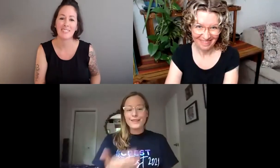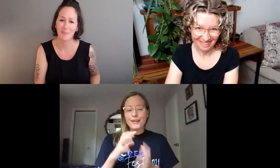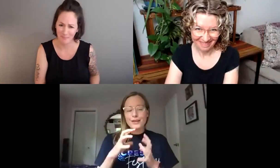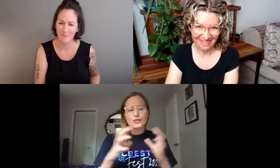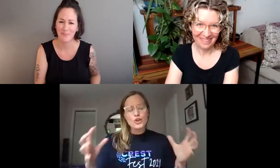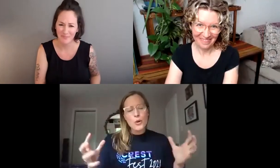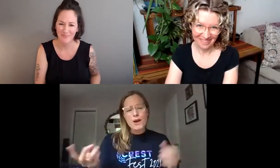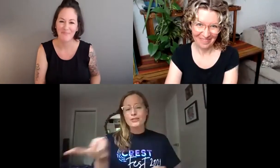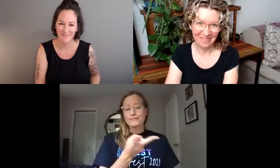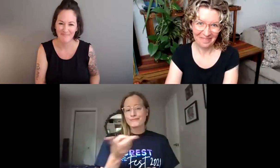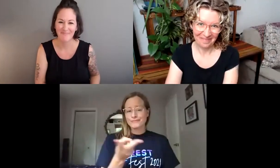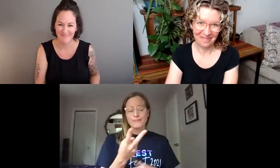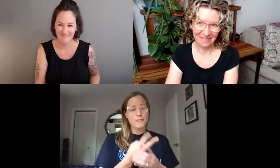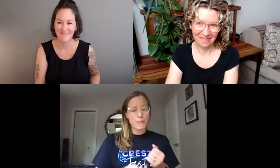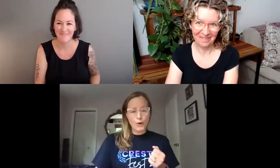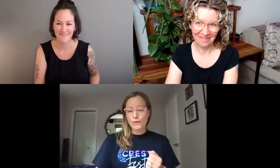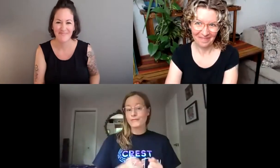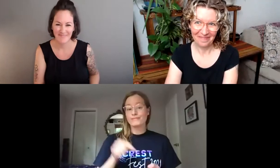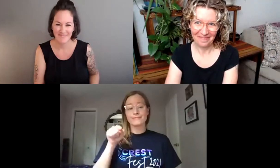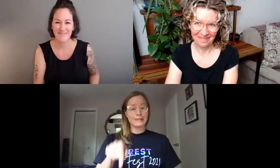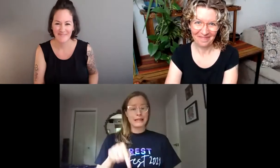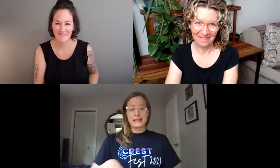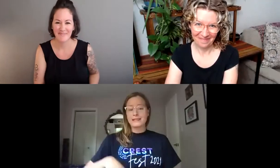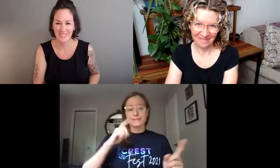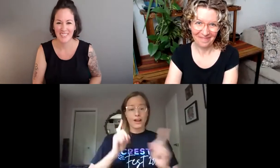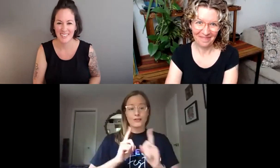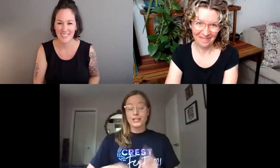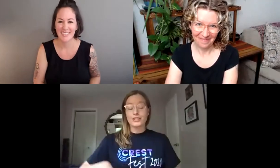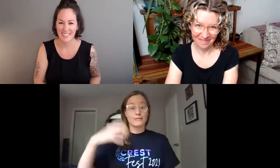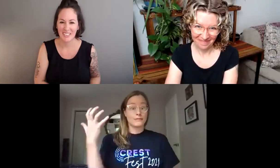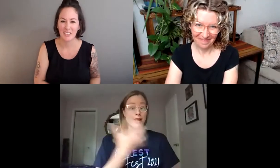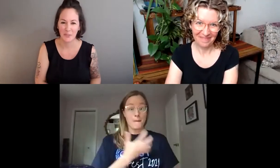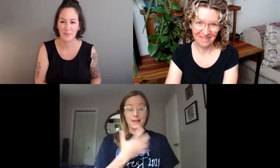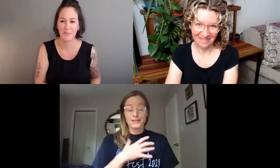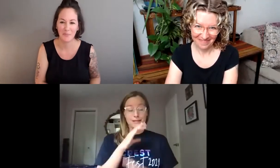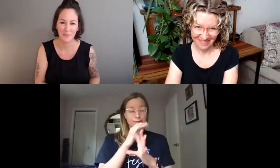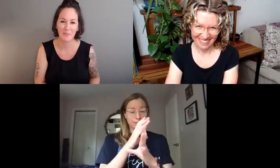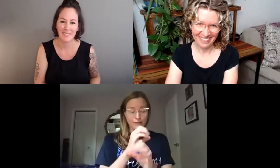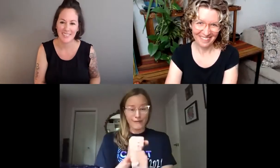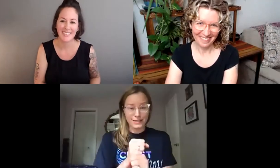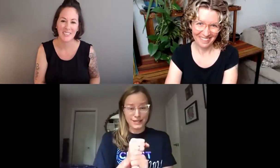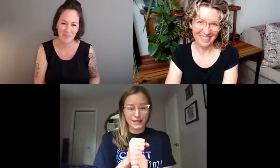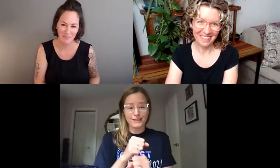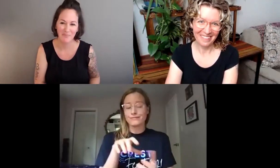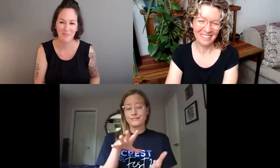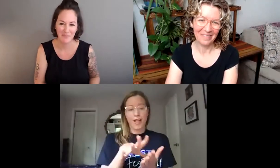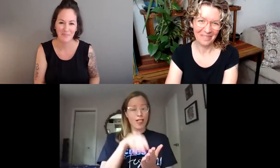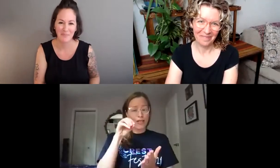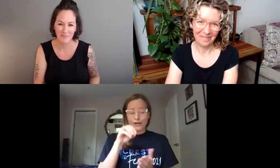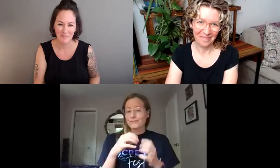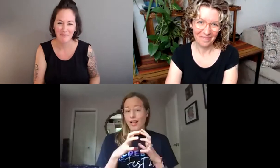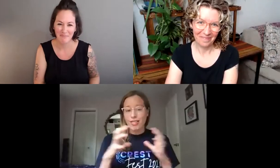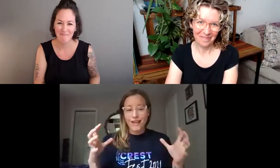And I want to thank you all and thank you both so much for this very rich, amazing